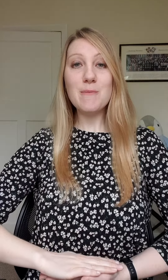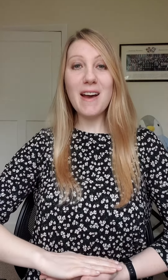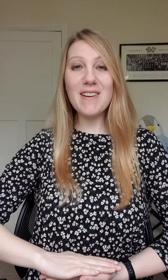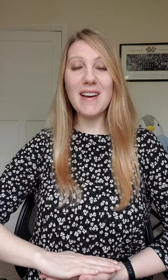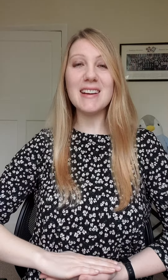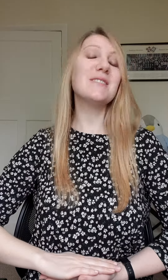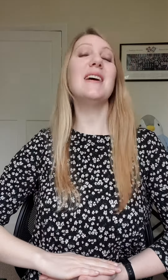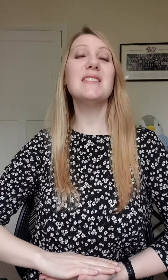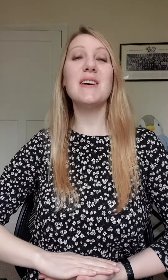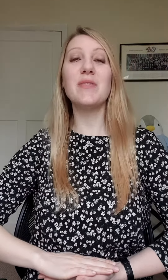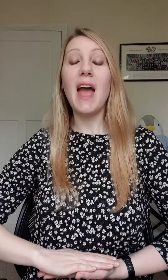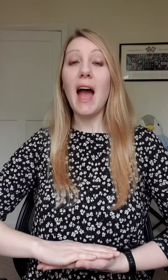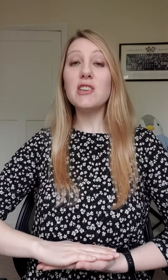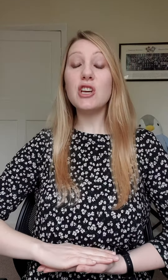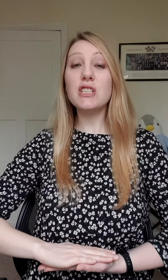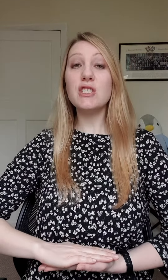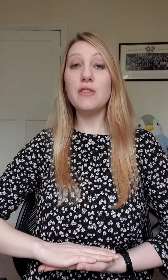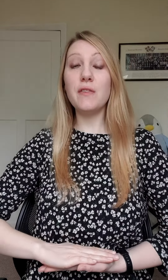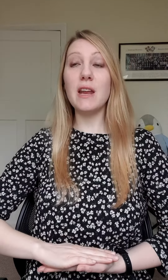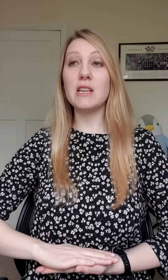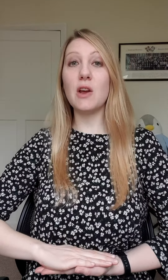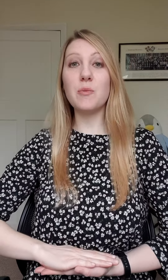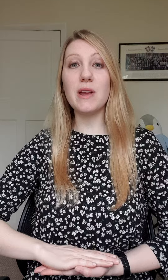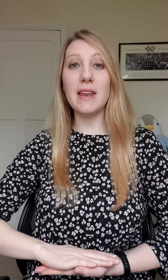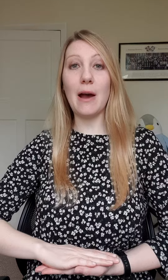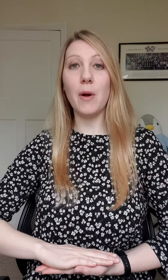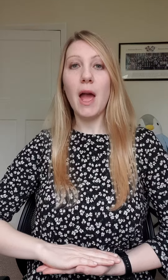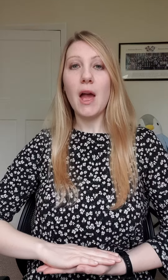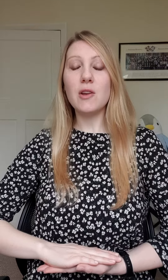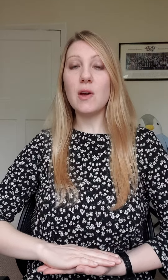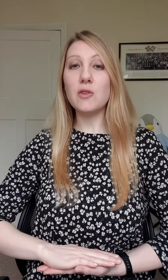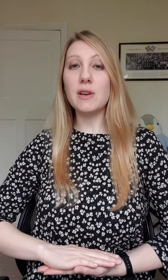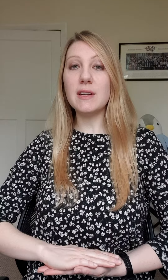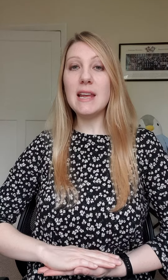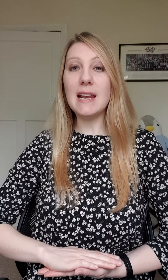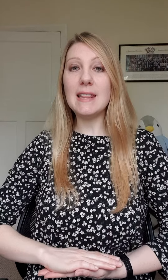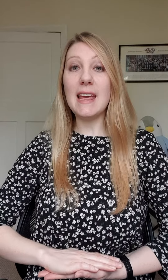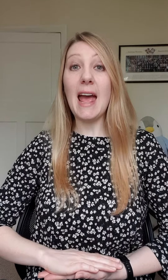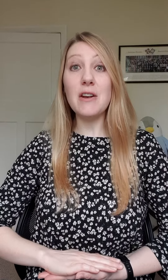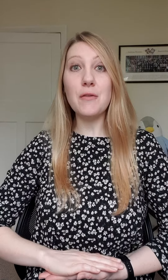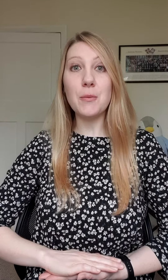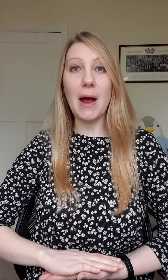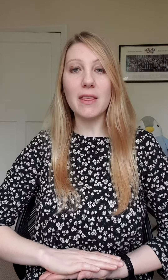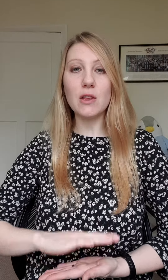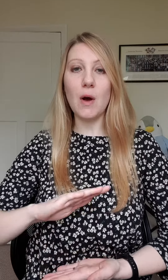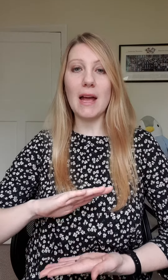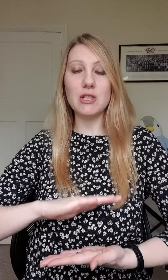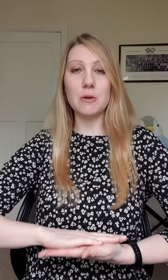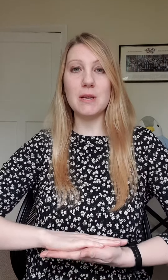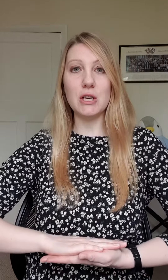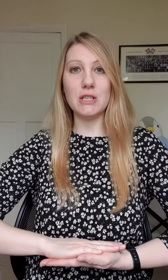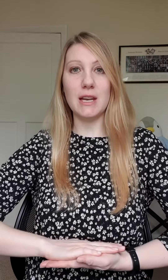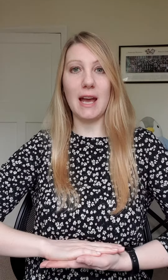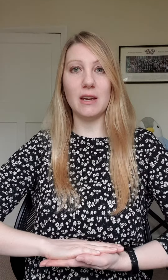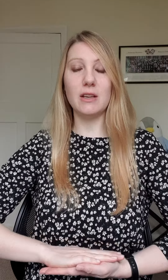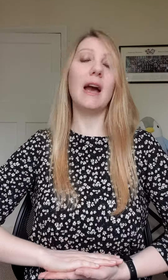Perfect, wow, it's in. And just as you finish breathing out and you're nearly the end of your breath, your hands should be touching again, okay.